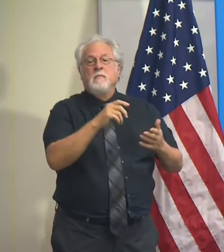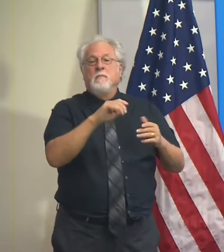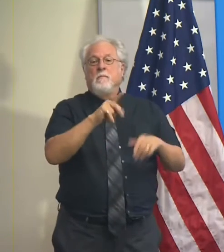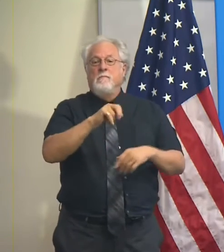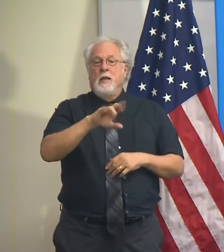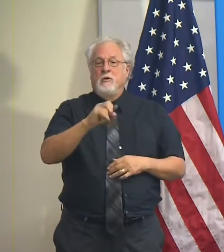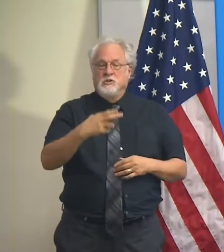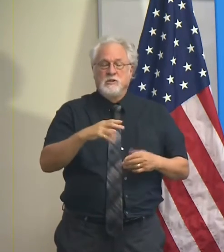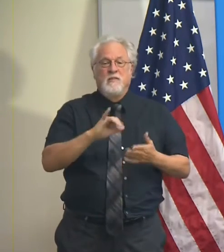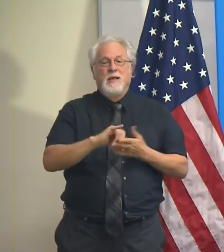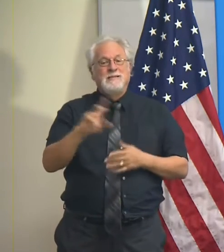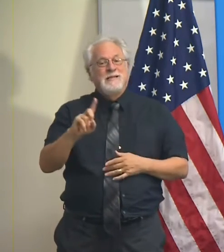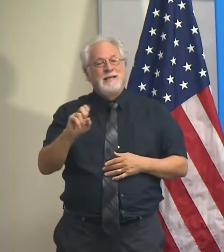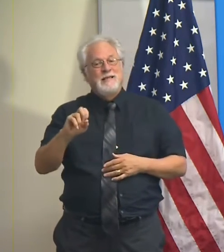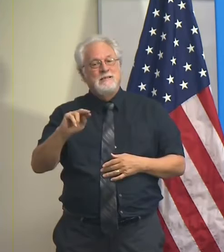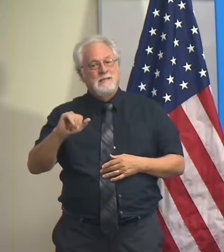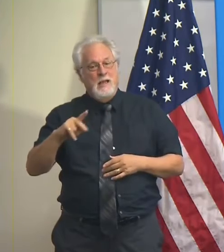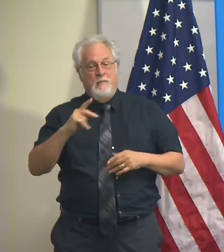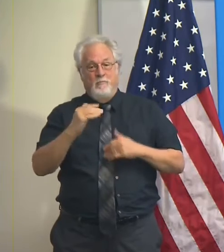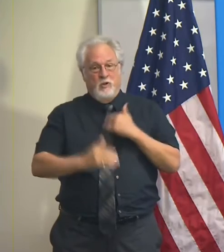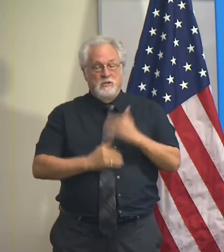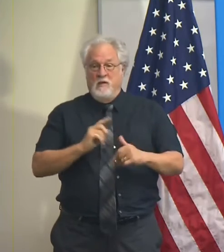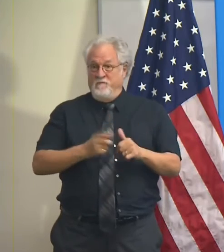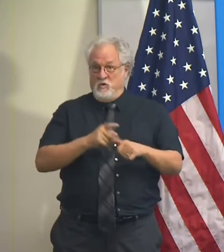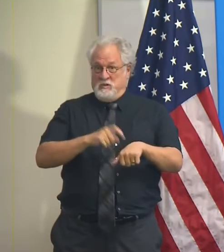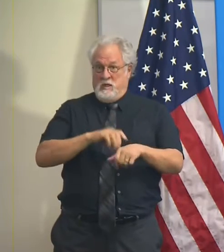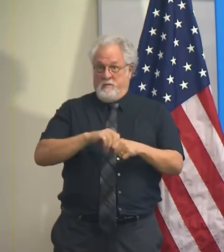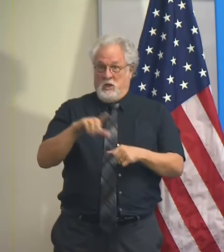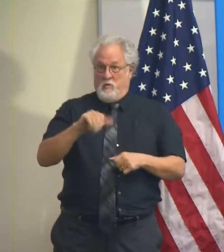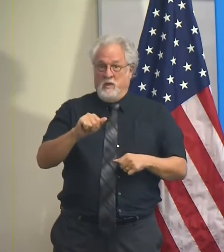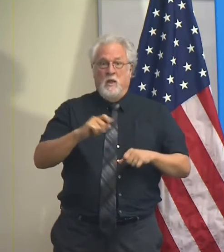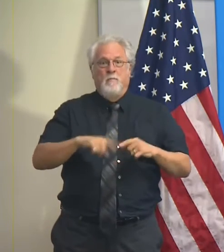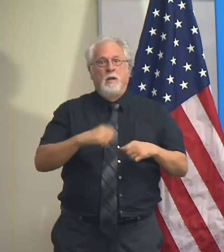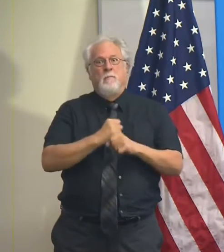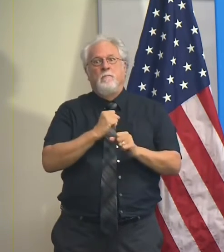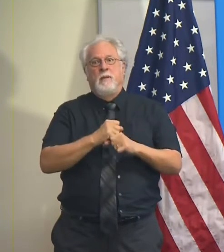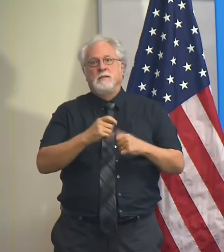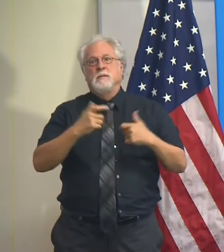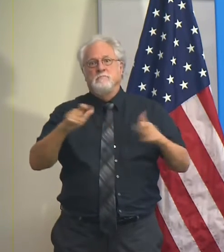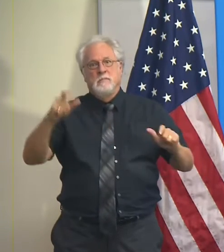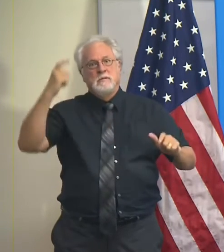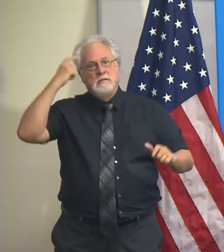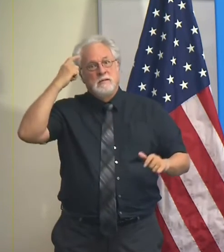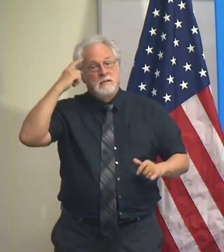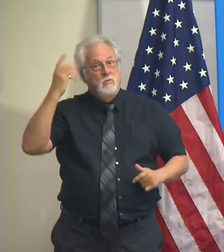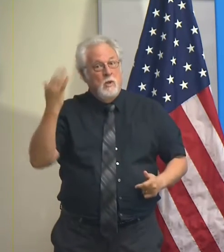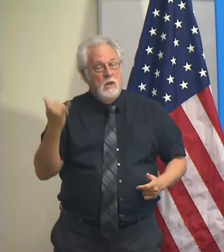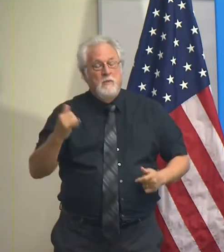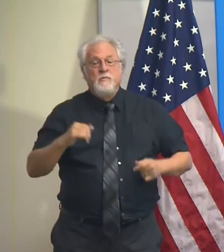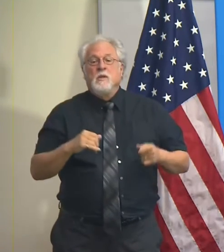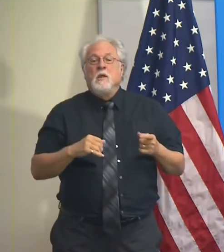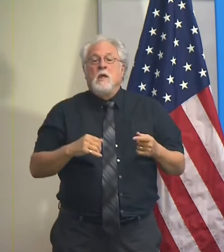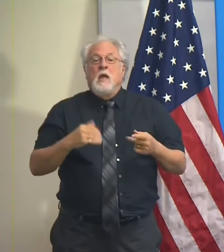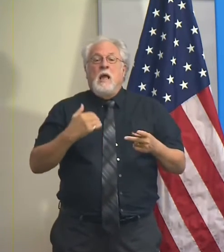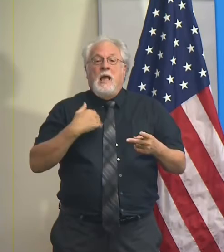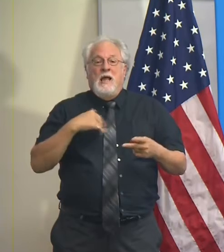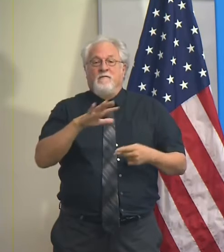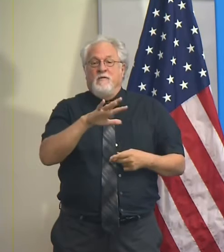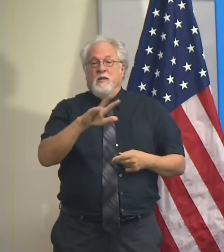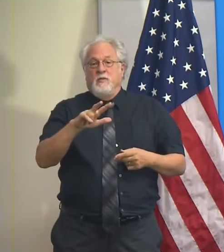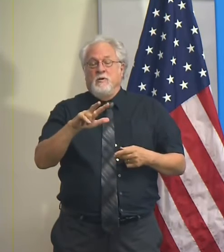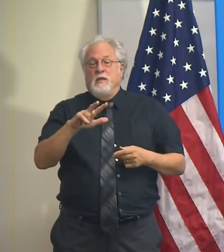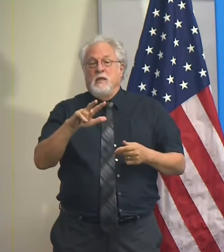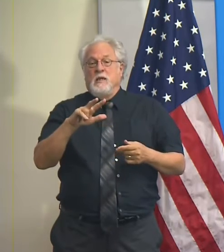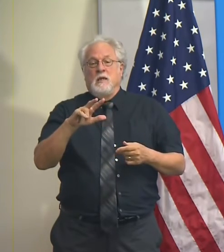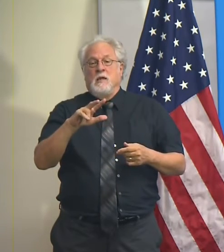DSNAP process. First time we've done this in Louisiana, but it makes tremendous sense for a couple of reasons. We've got the 5,300